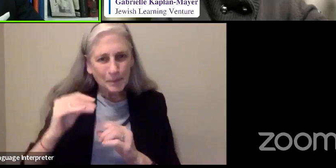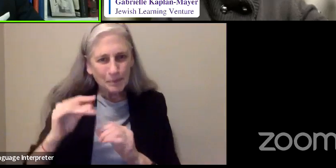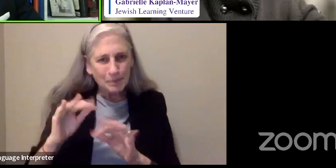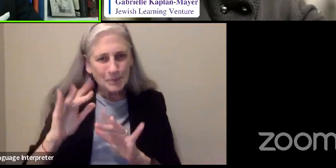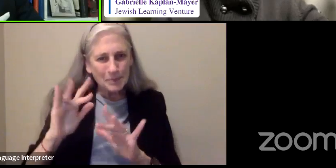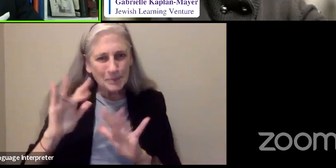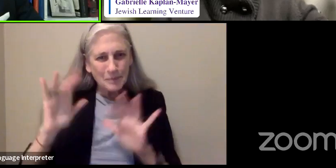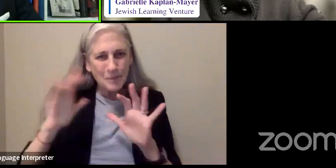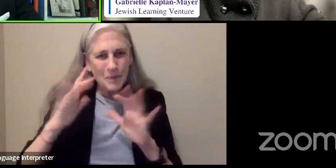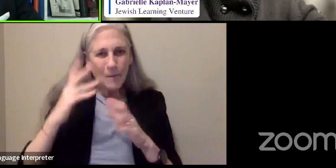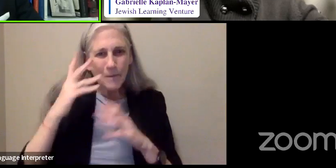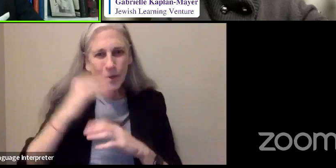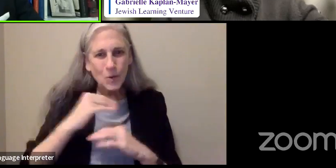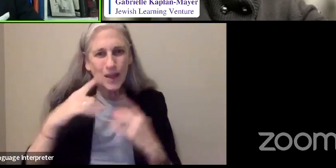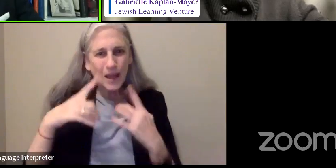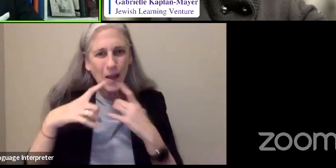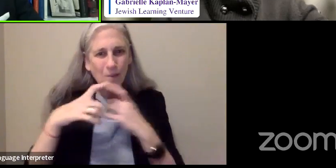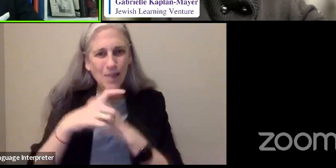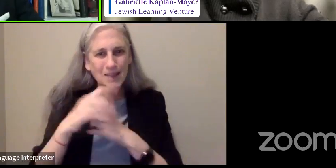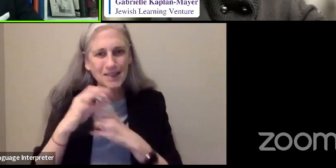complexities of its color?